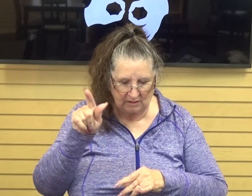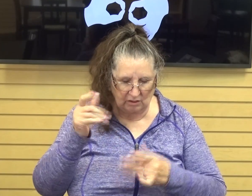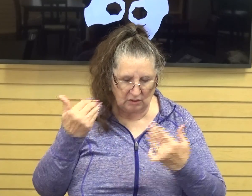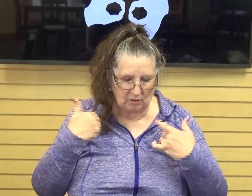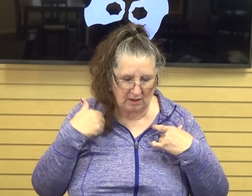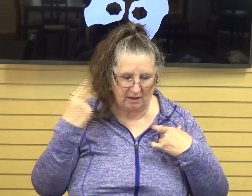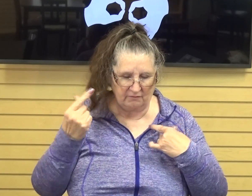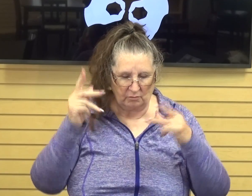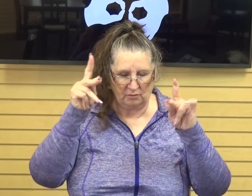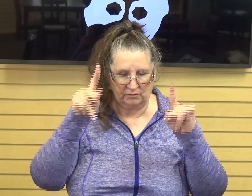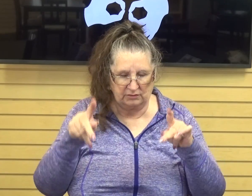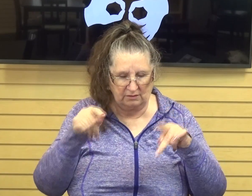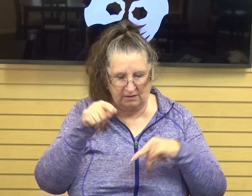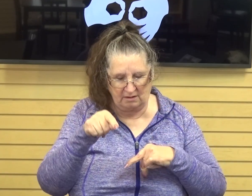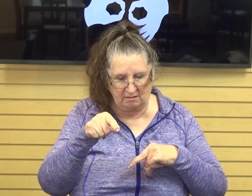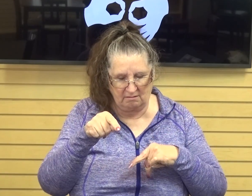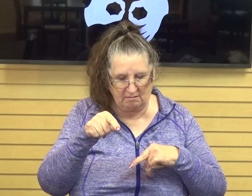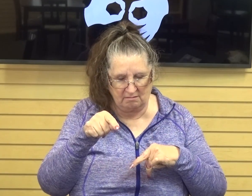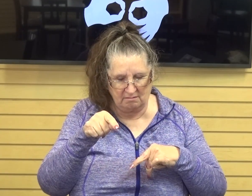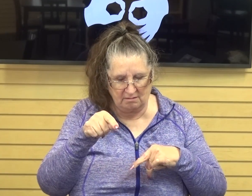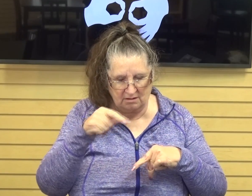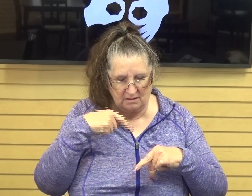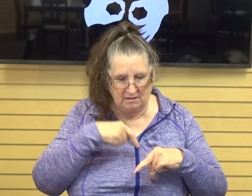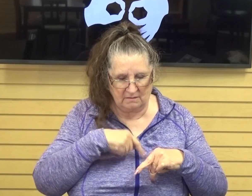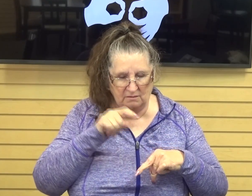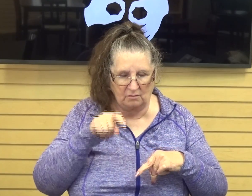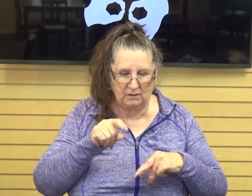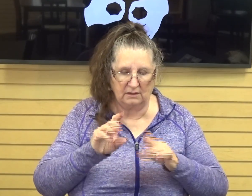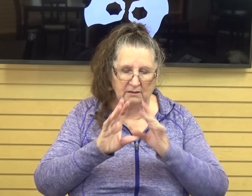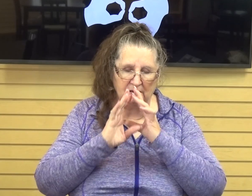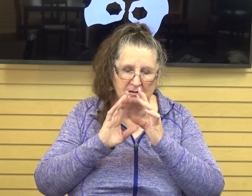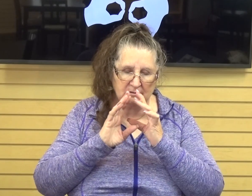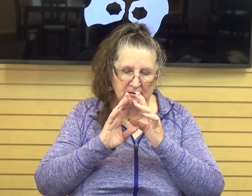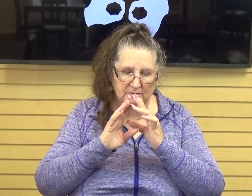there that we can be a witness,